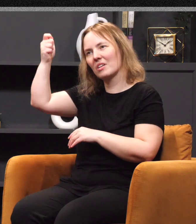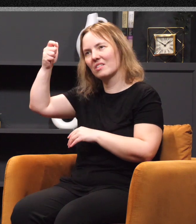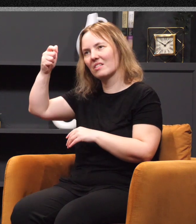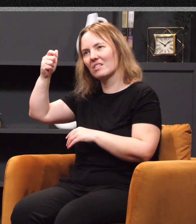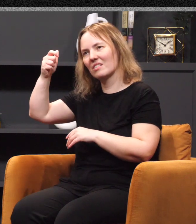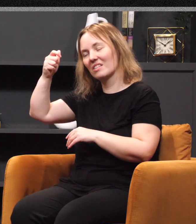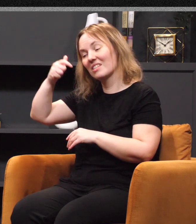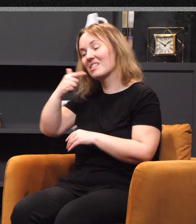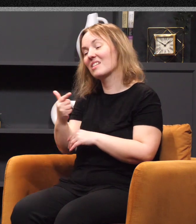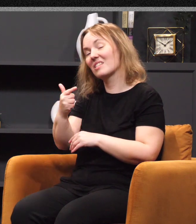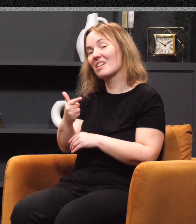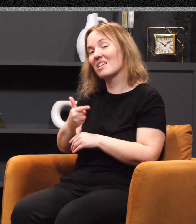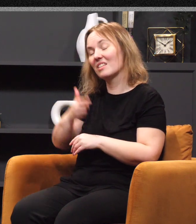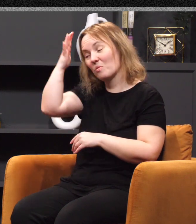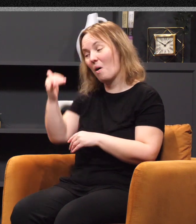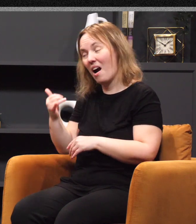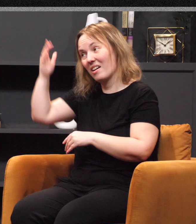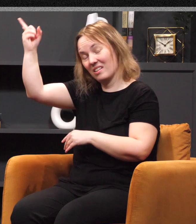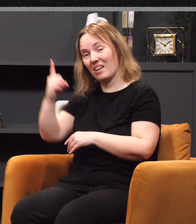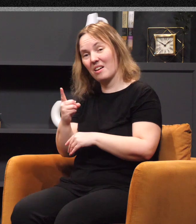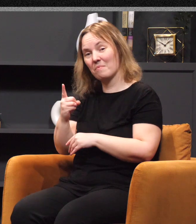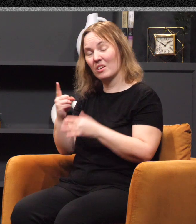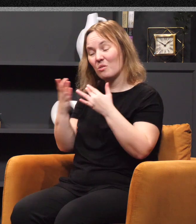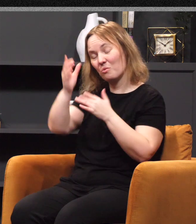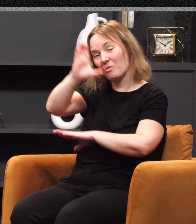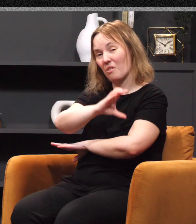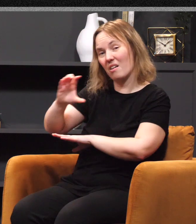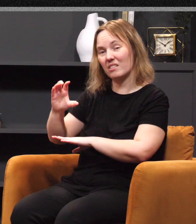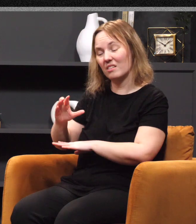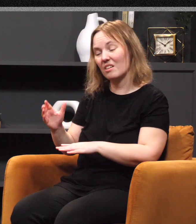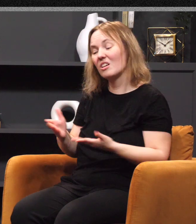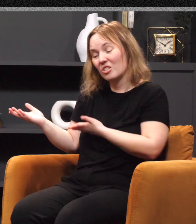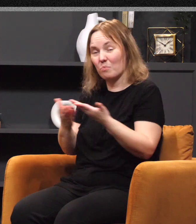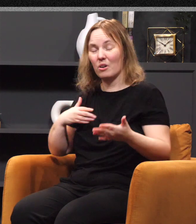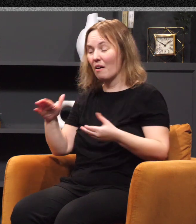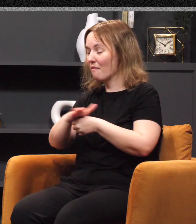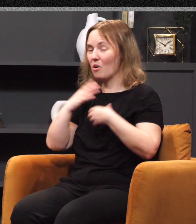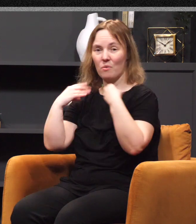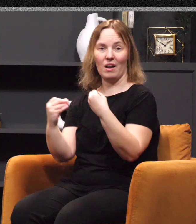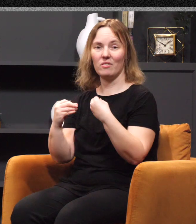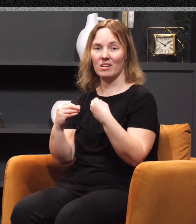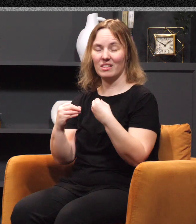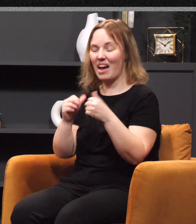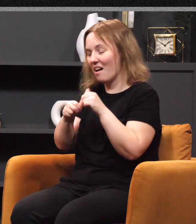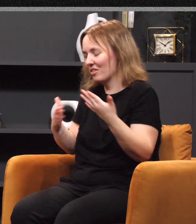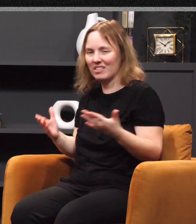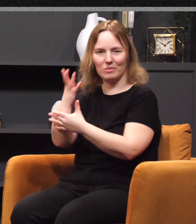says, this is why I've come. I have come through my cross to bring full recovery. Everything that was lost through sin, everything